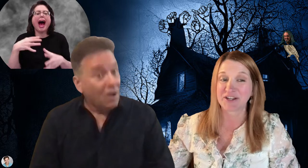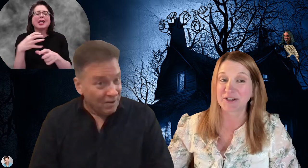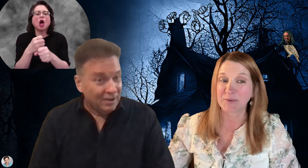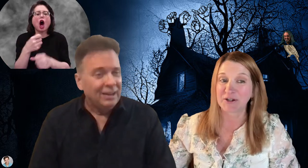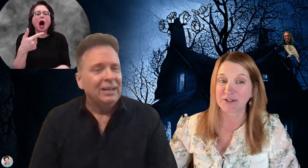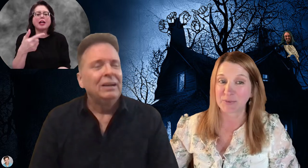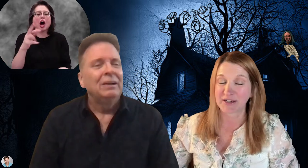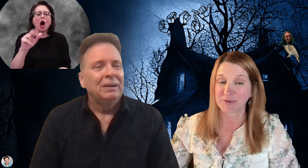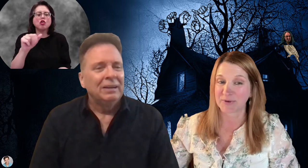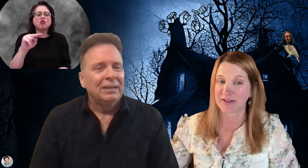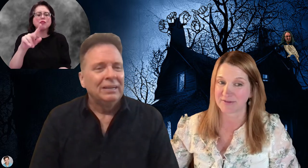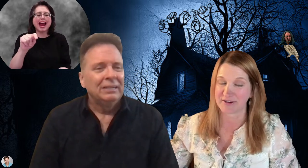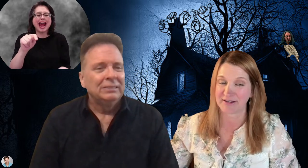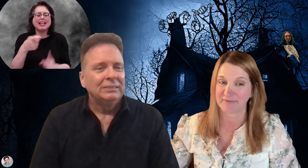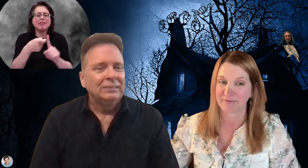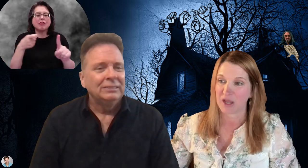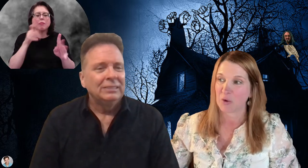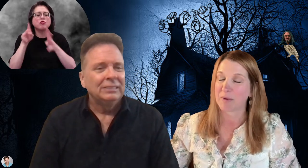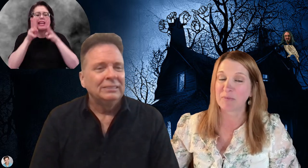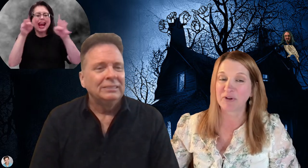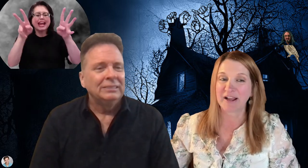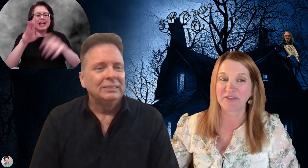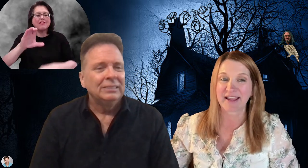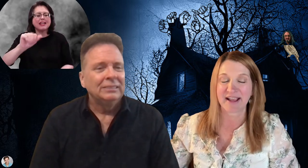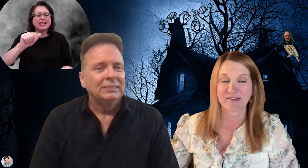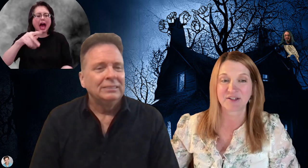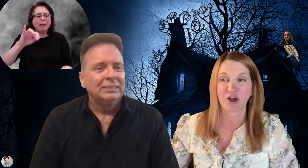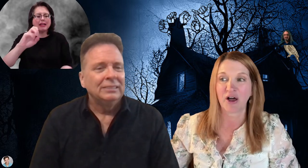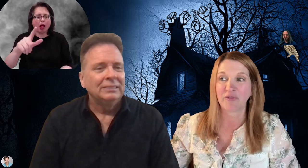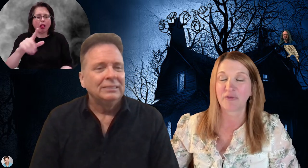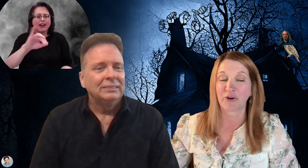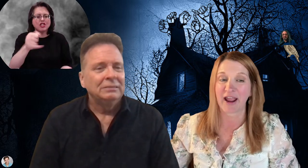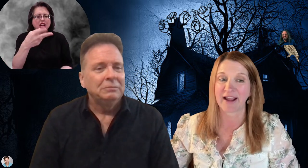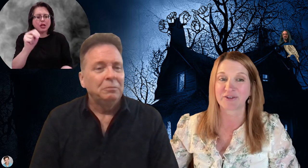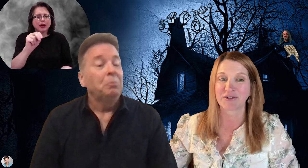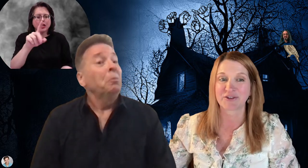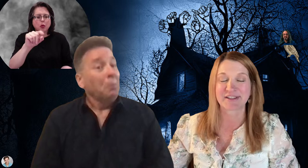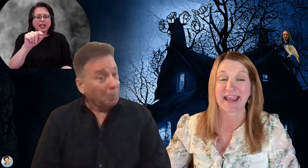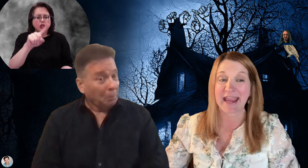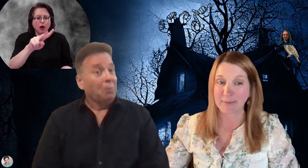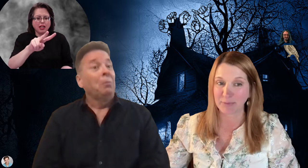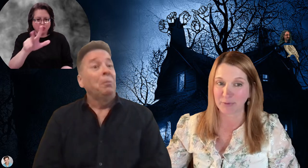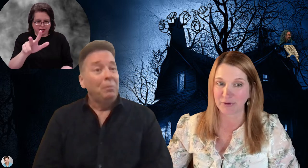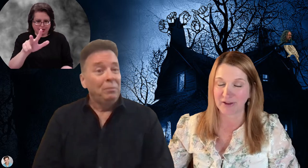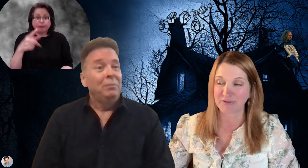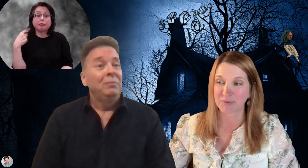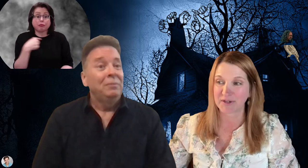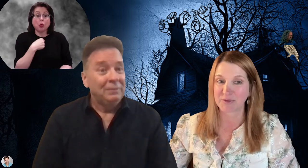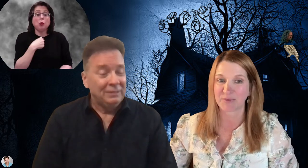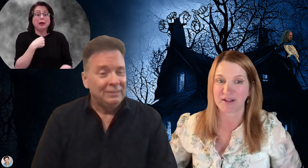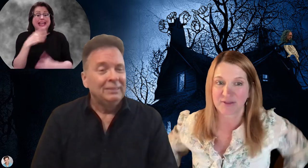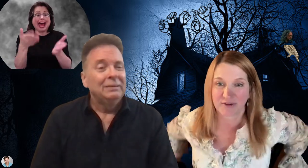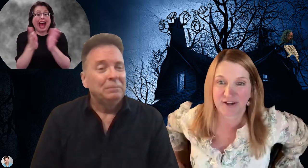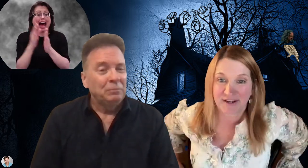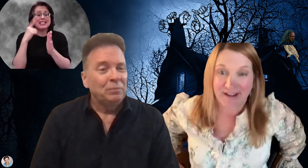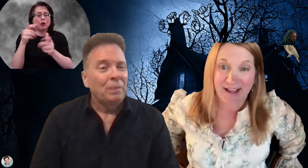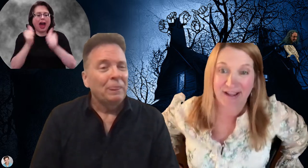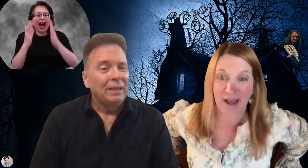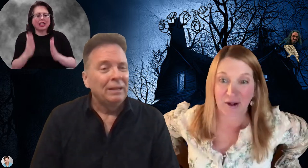January, 2023. We put out the casting call for actors in April of 2023, got